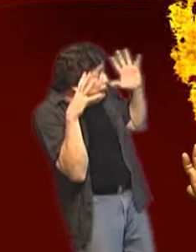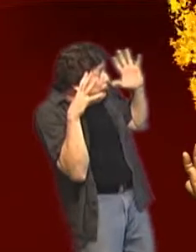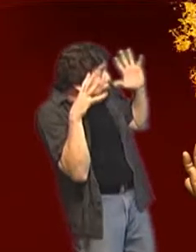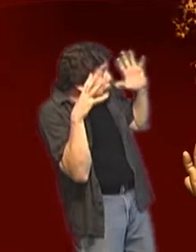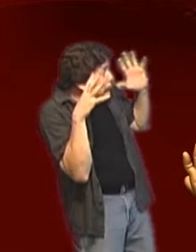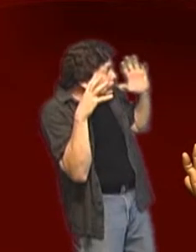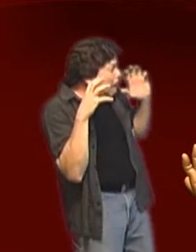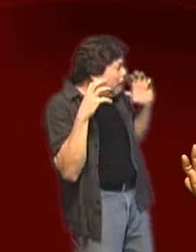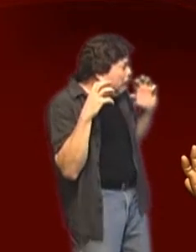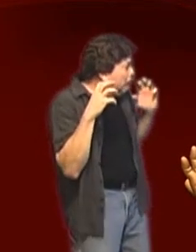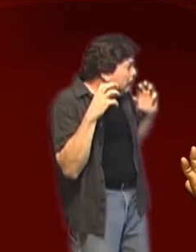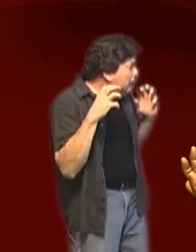Oh!